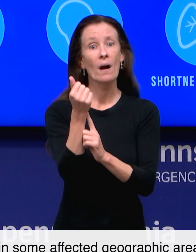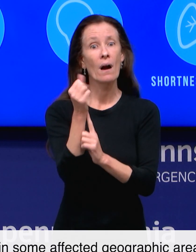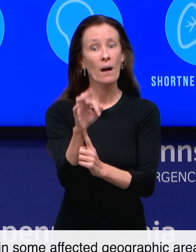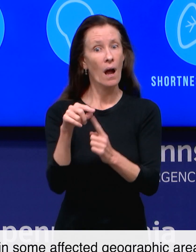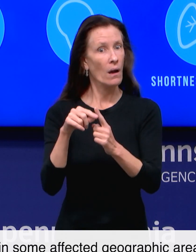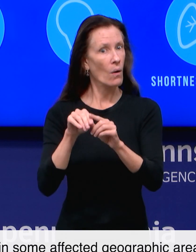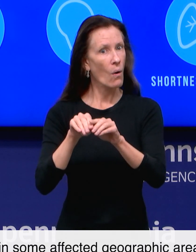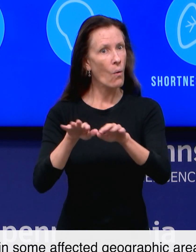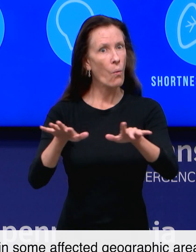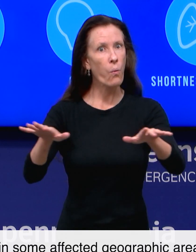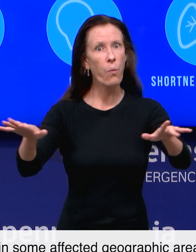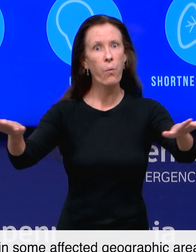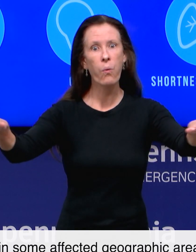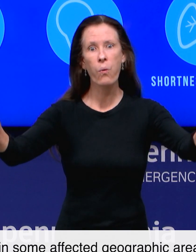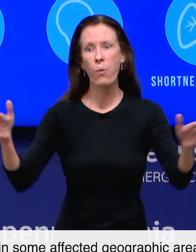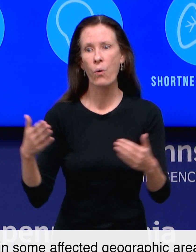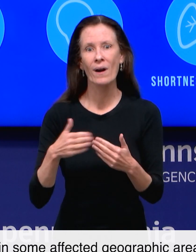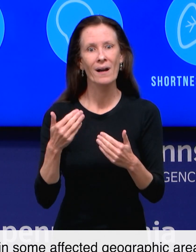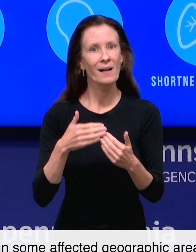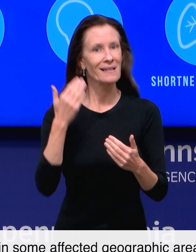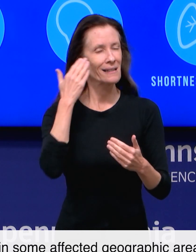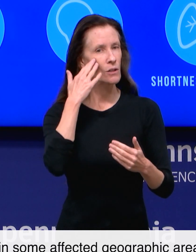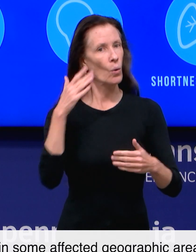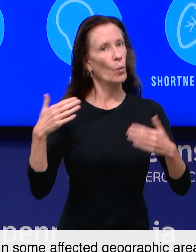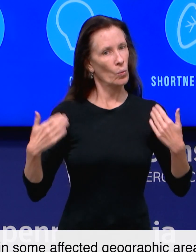in some affected geographic areas.